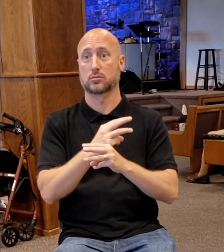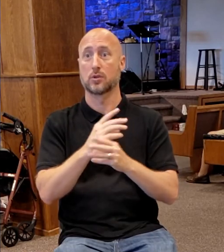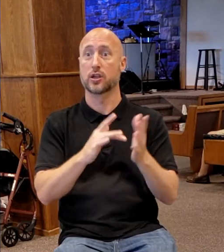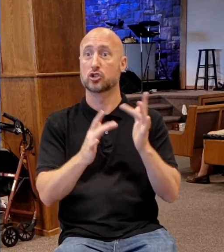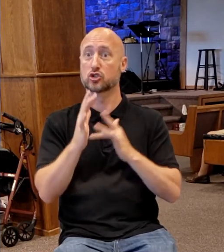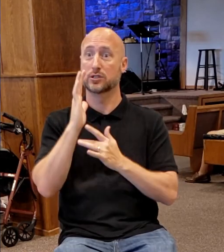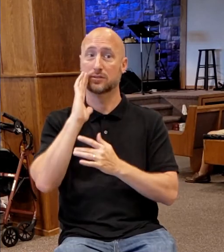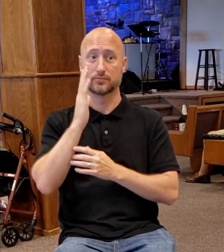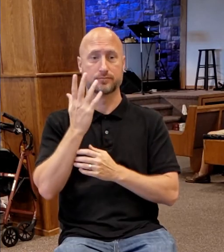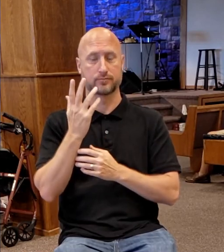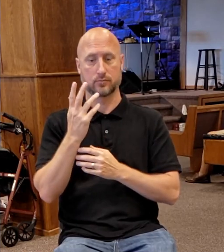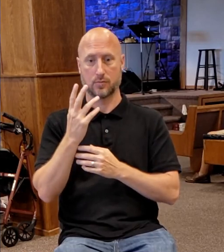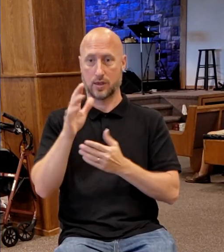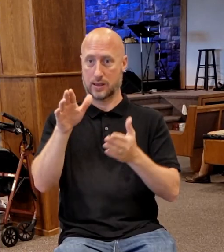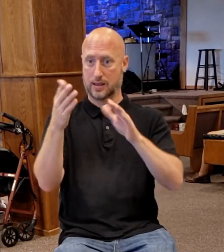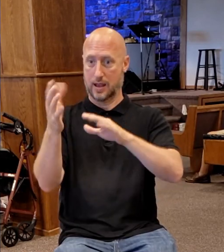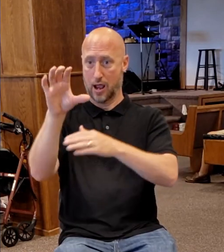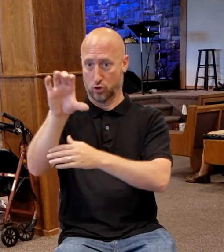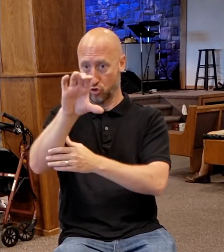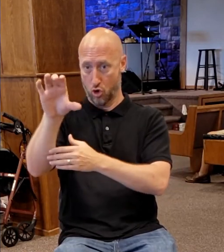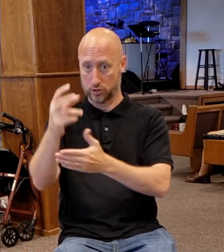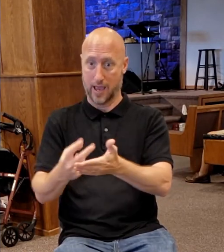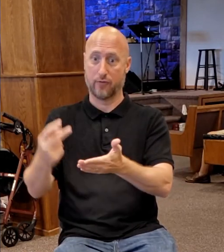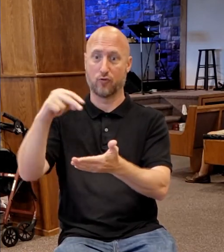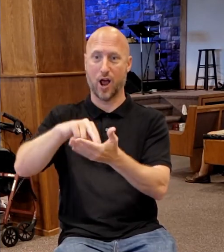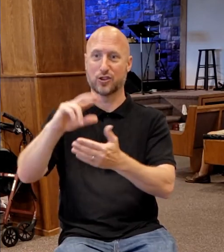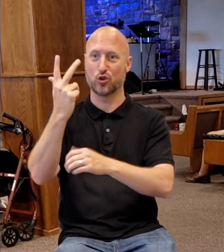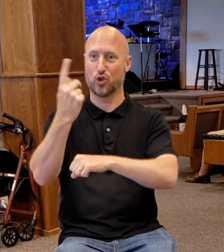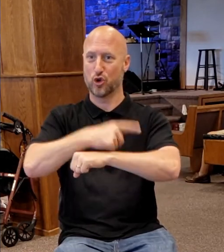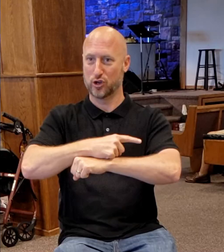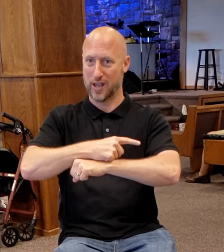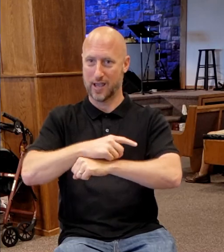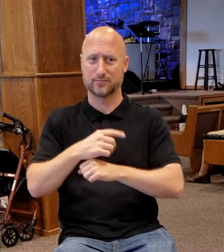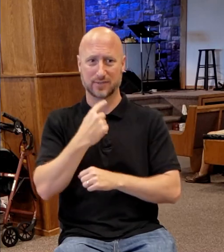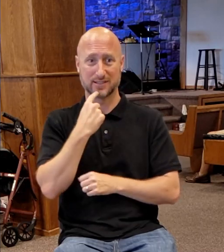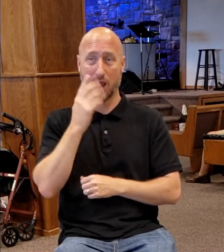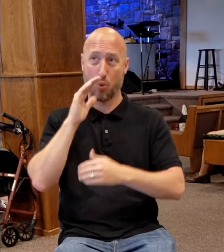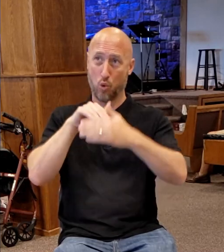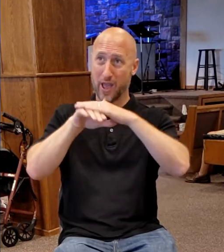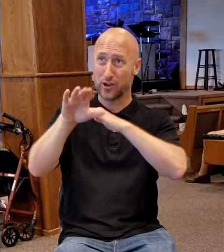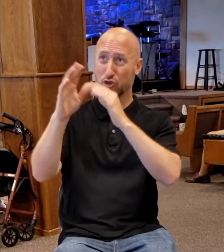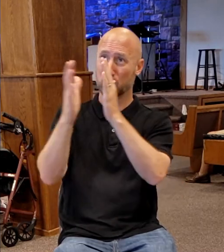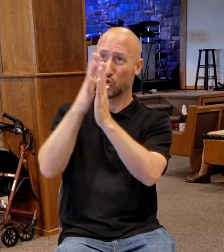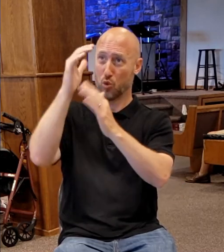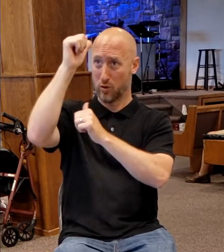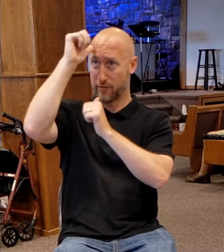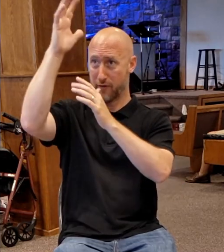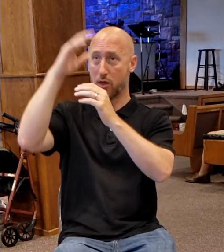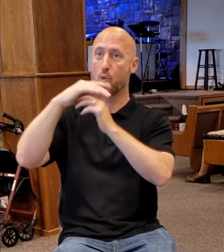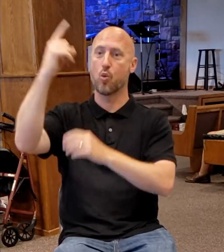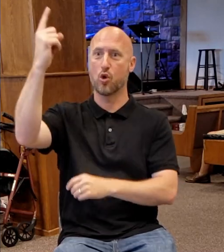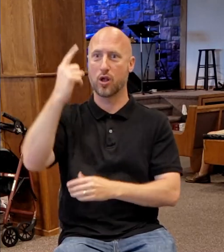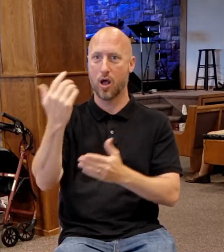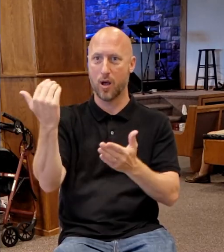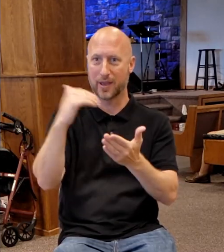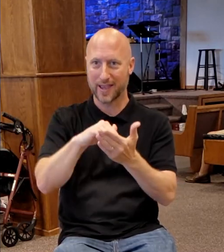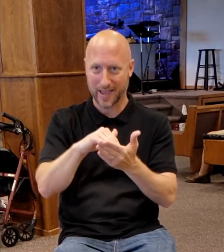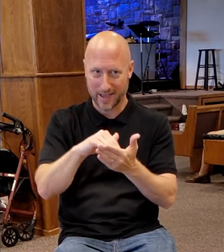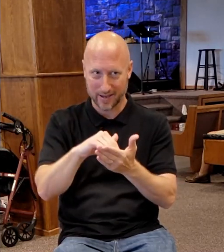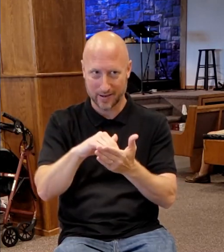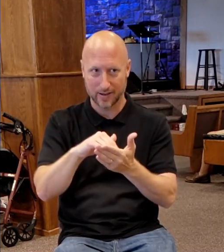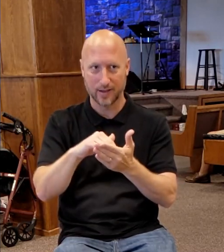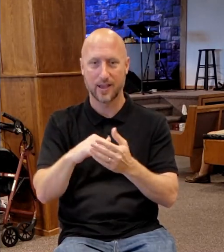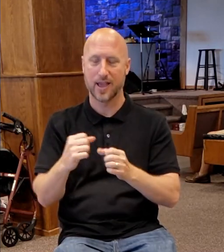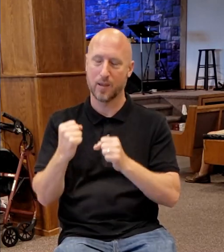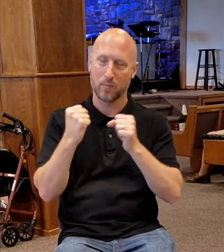going rise again the third day. He said, I'm going to enter into the glory of my father. And I'm coming again in power and great glory. I'm going to take